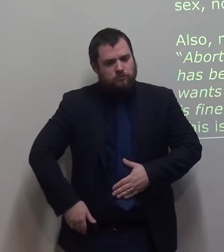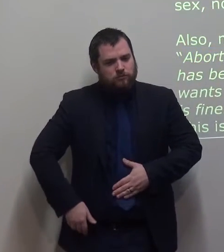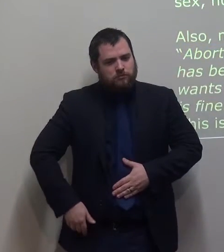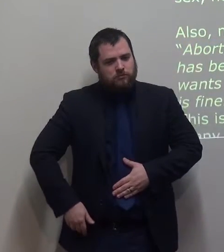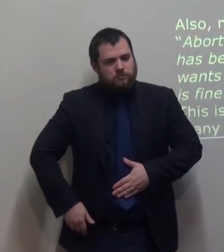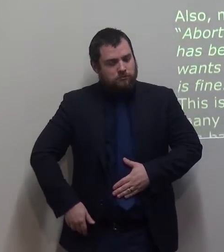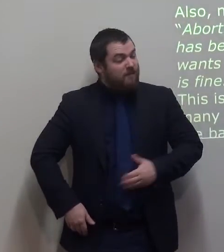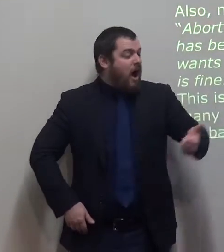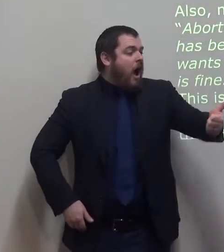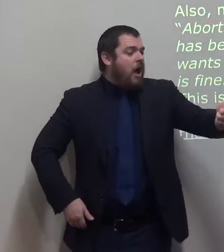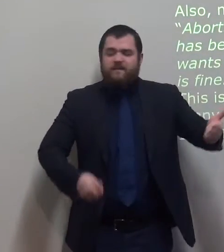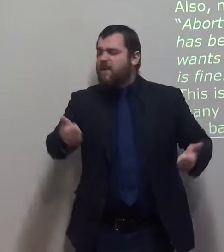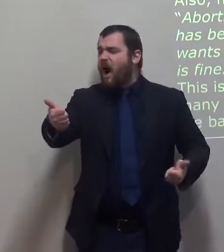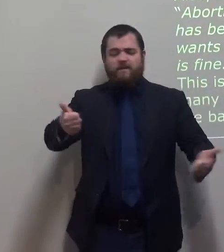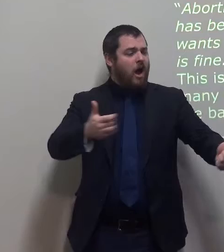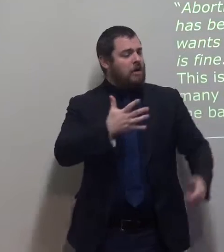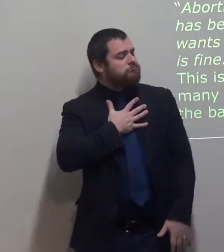That's fine. It's her choice. You're right.